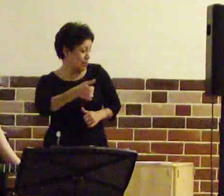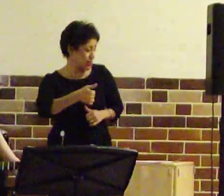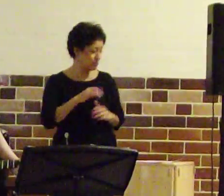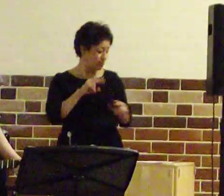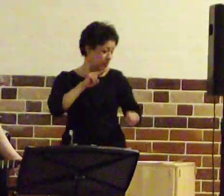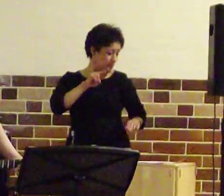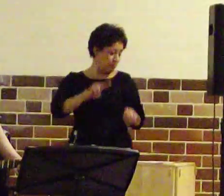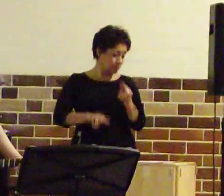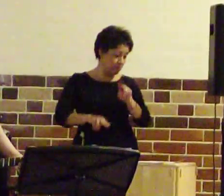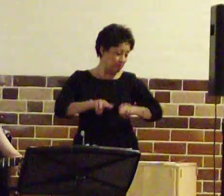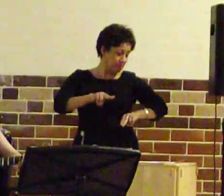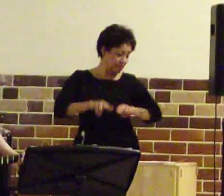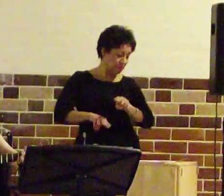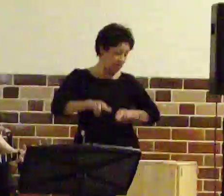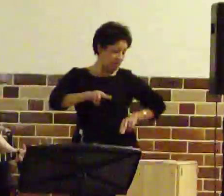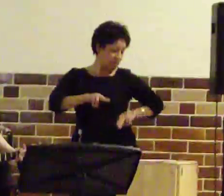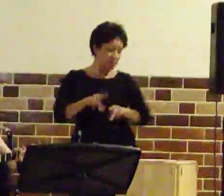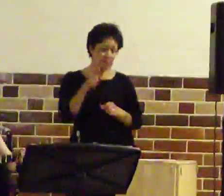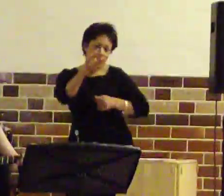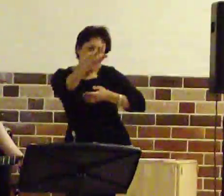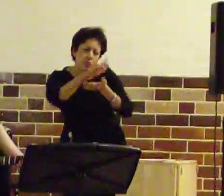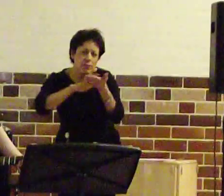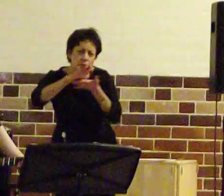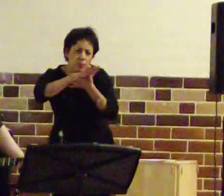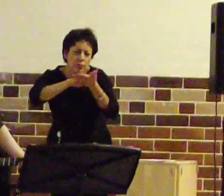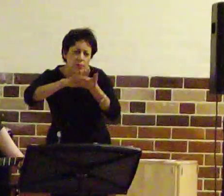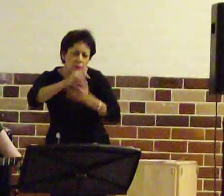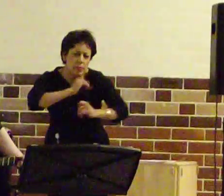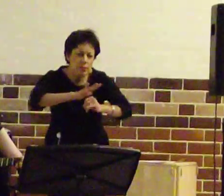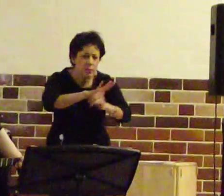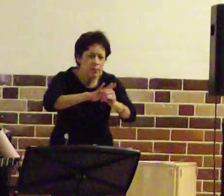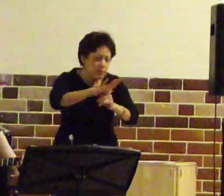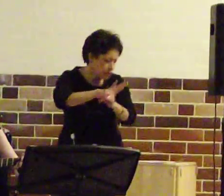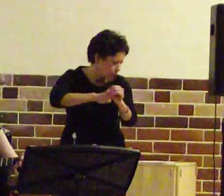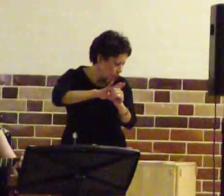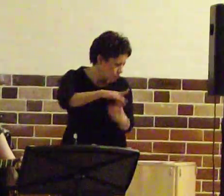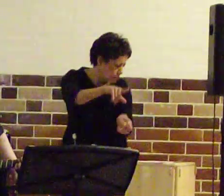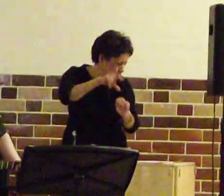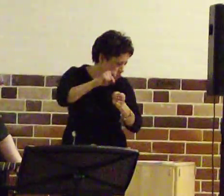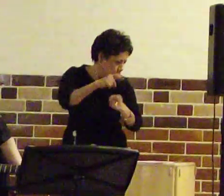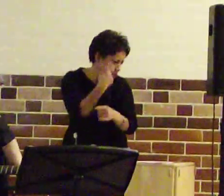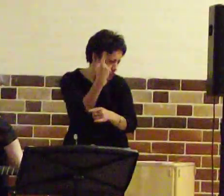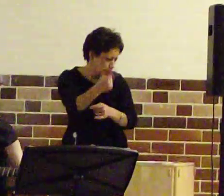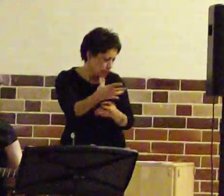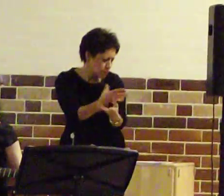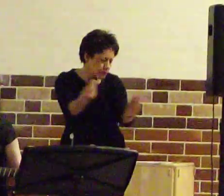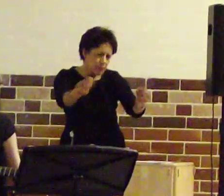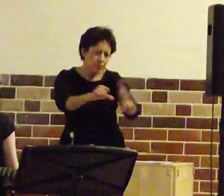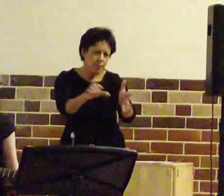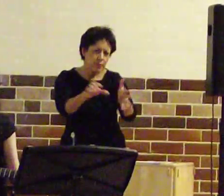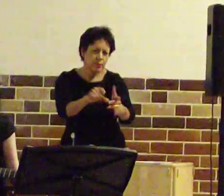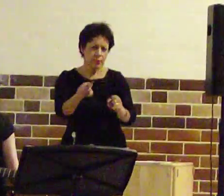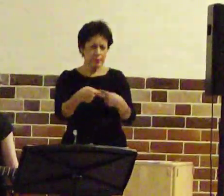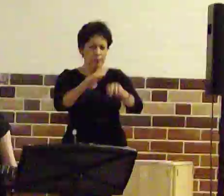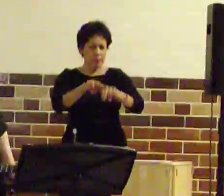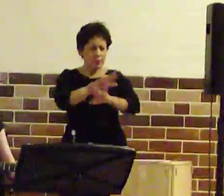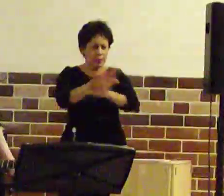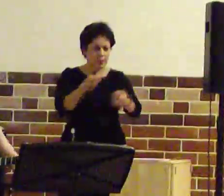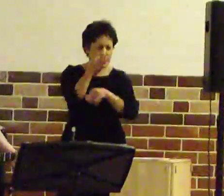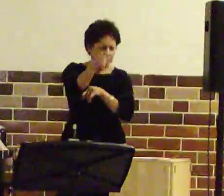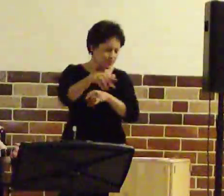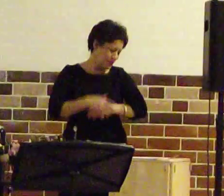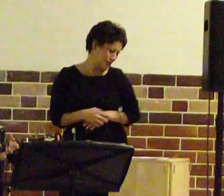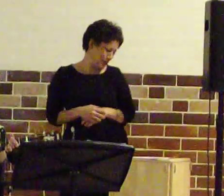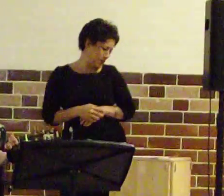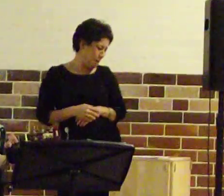After some experimentation, you'll find my situation. Who could solve my problems if not